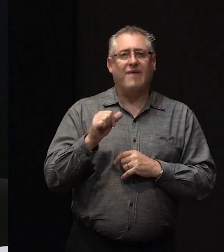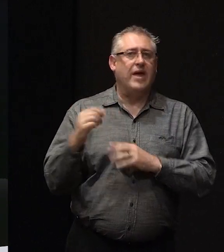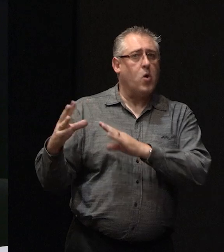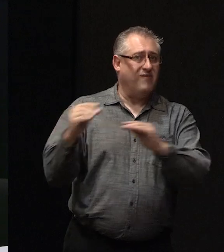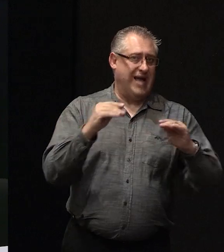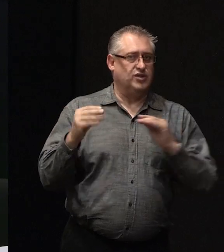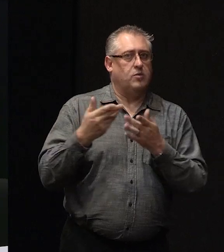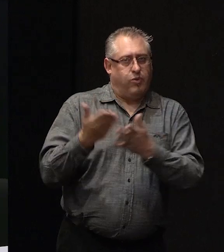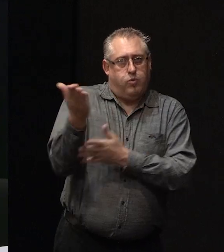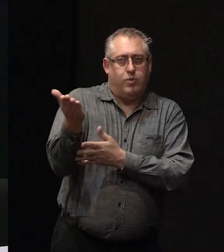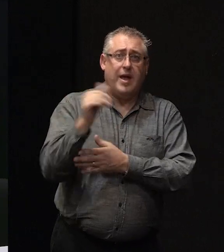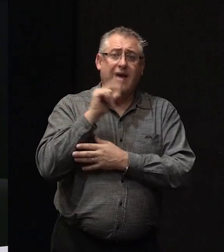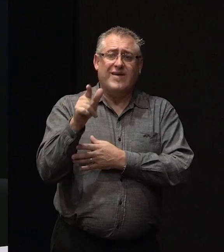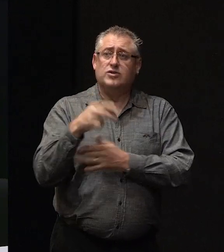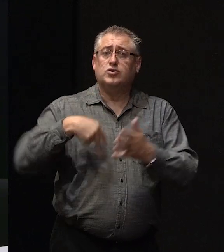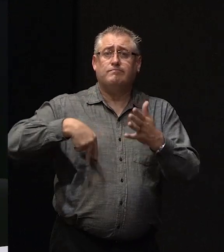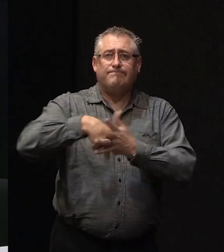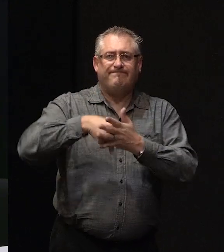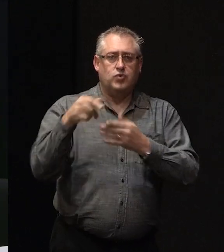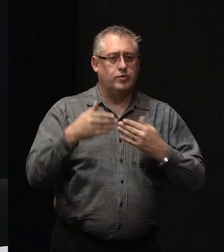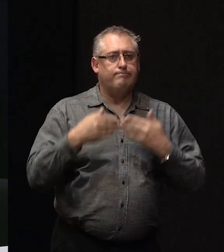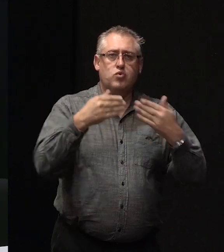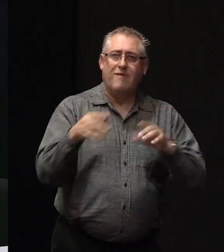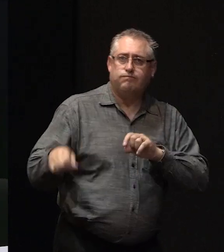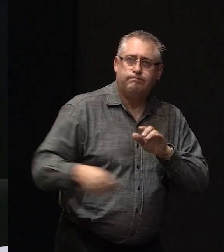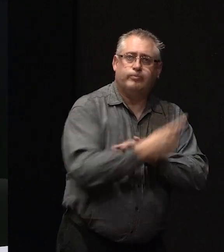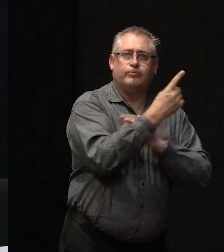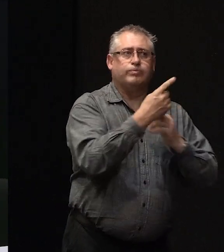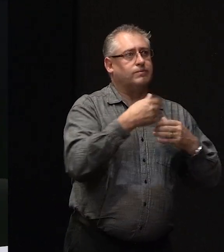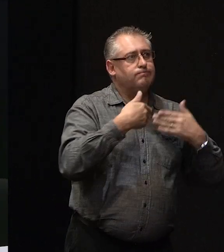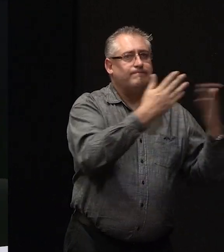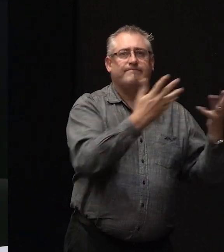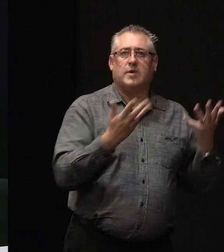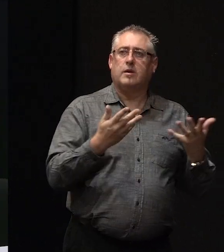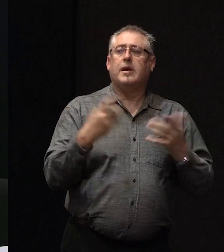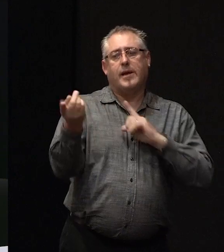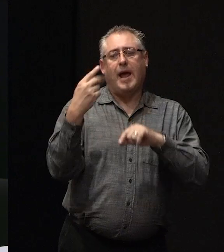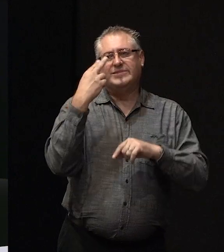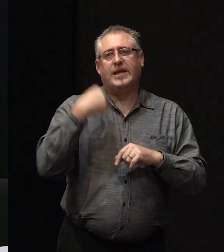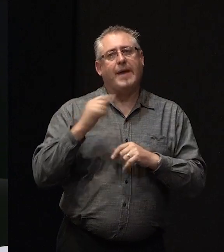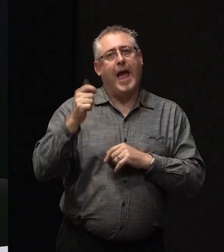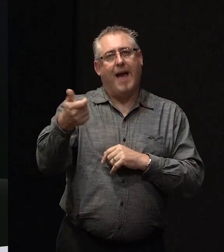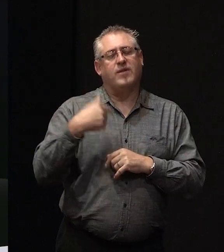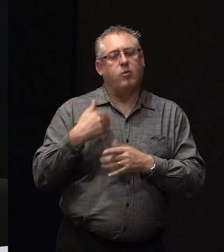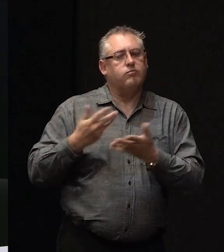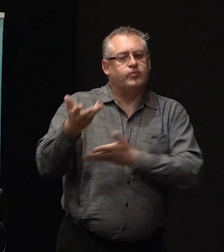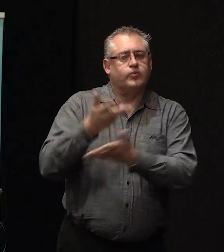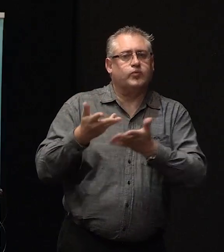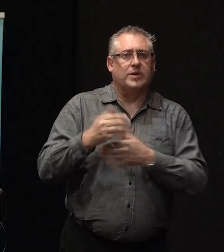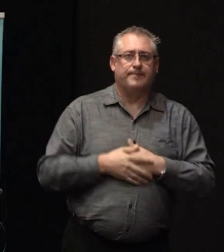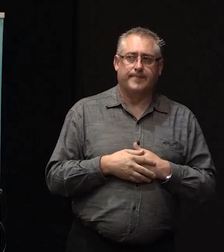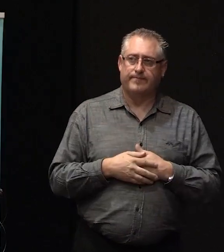that's preventing you from moving forward, come and have that conversation with me afterwards and we'll see if we can do something to get through that. Okay. Should we